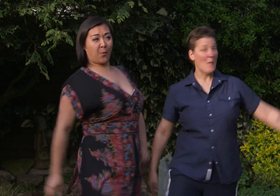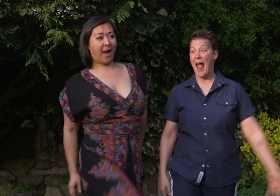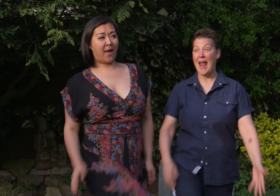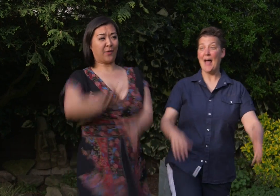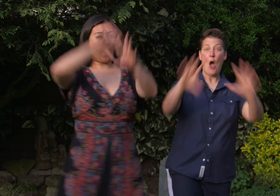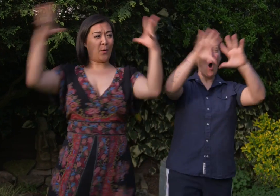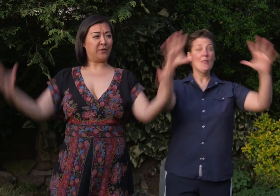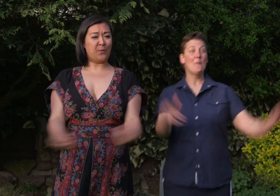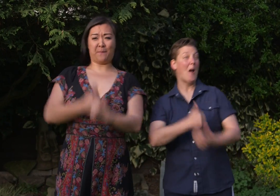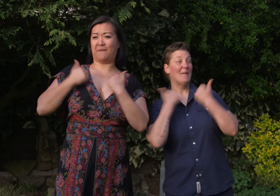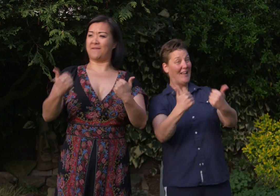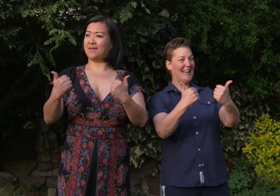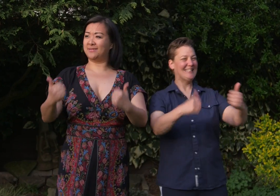way. And the whole thing will be fixed.